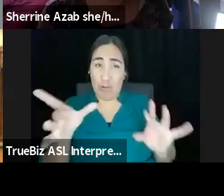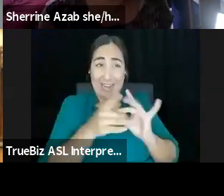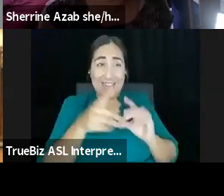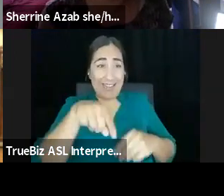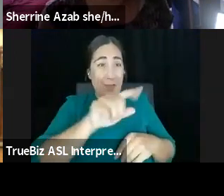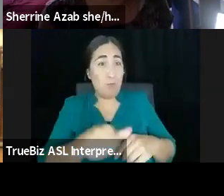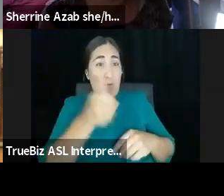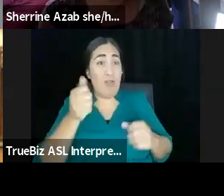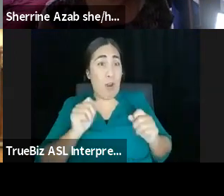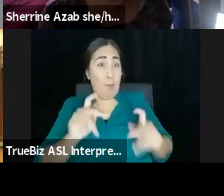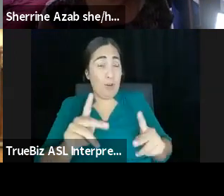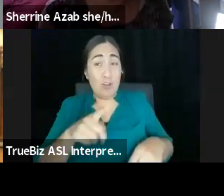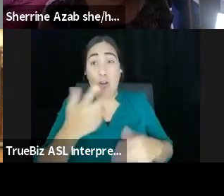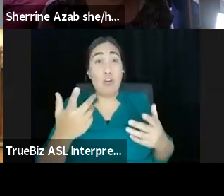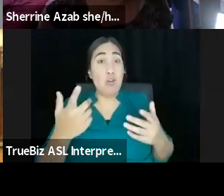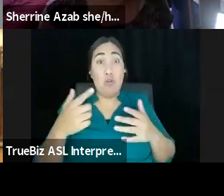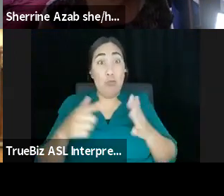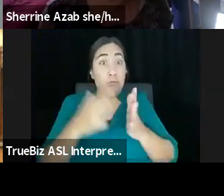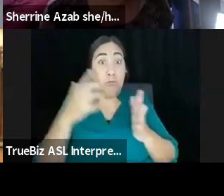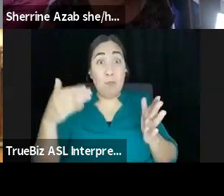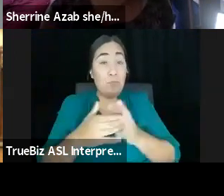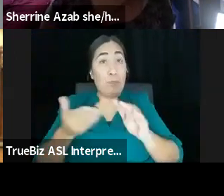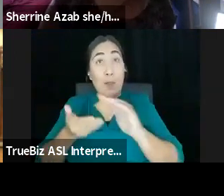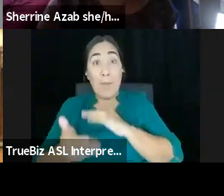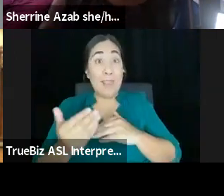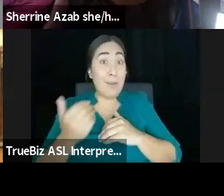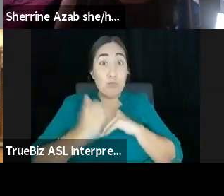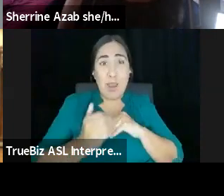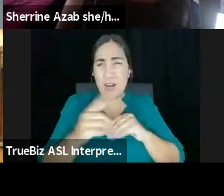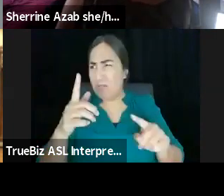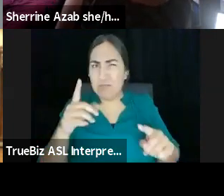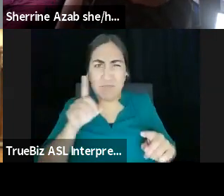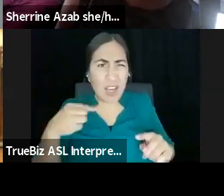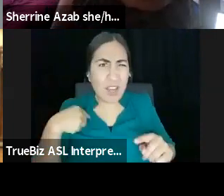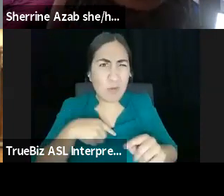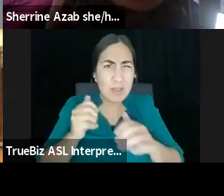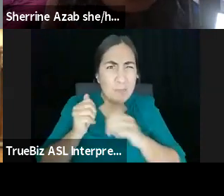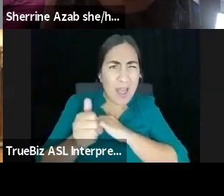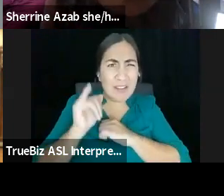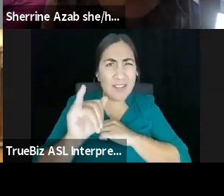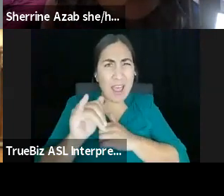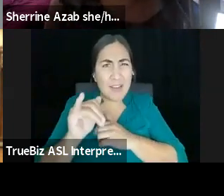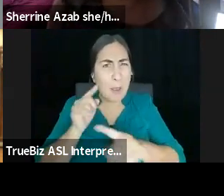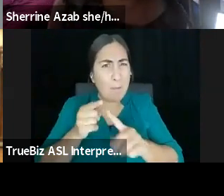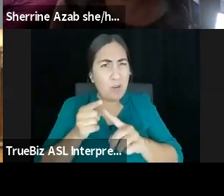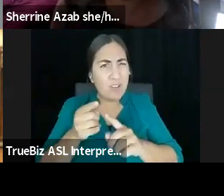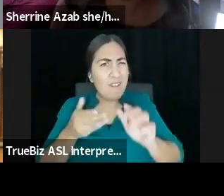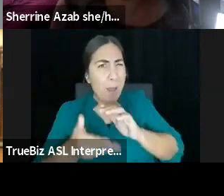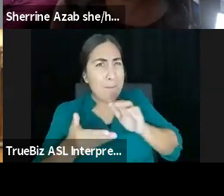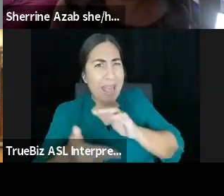baking them some bread? I don't know. Are we past the bread baking point of COVID? I don't know, Anna, you'd know. Anyway, like, do we just drop